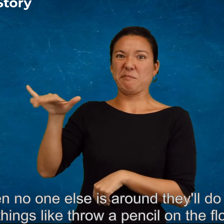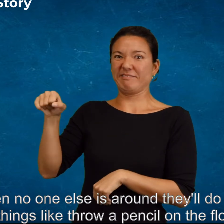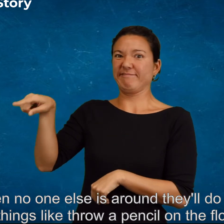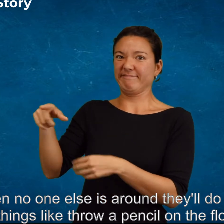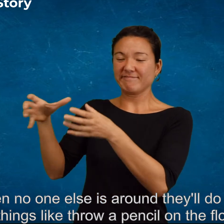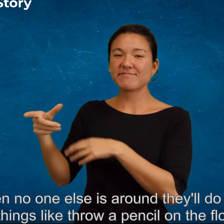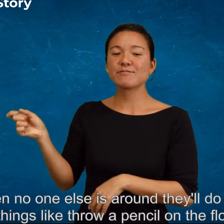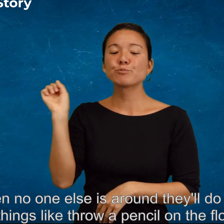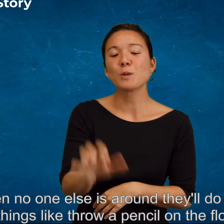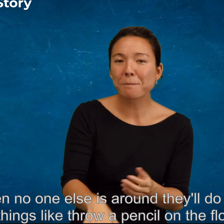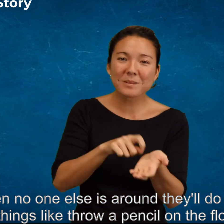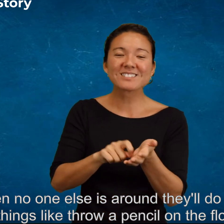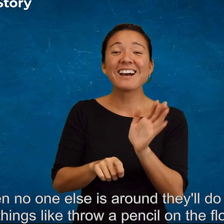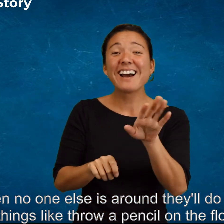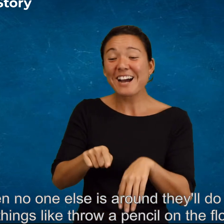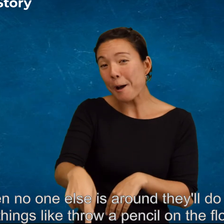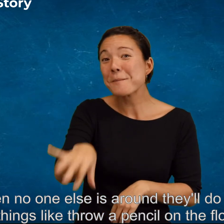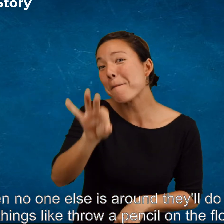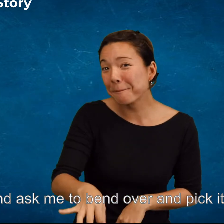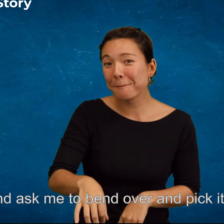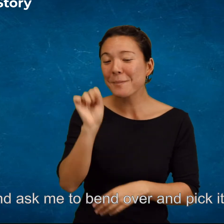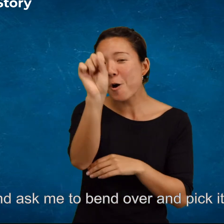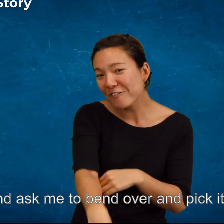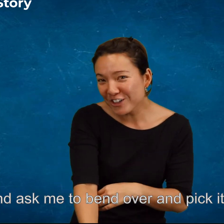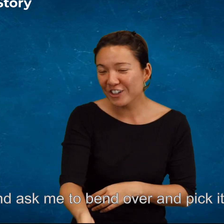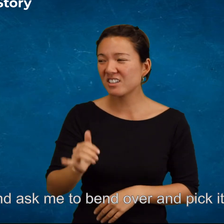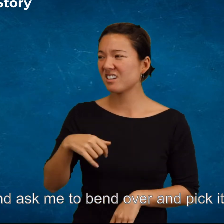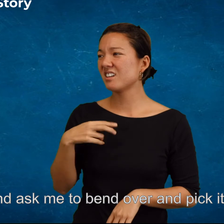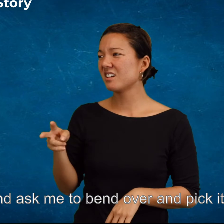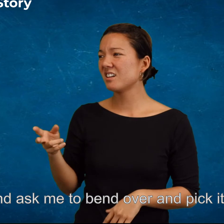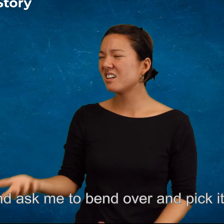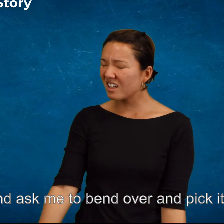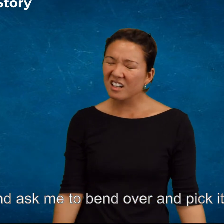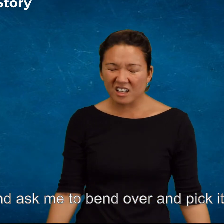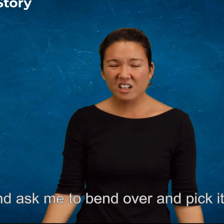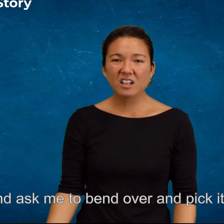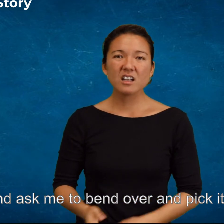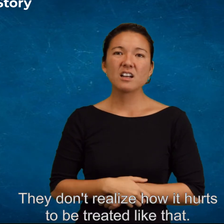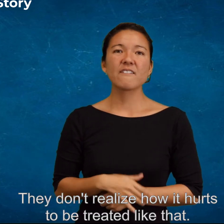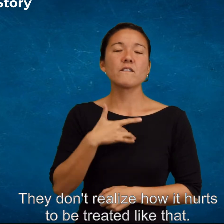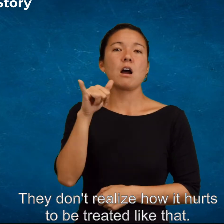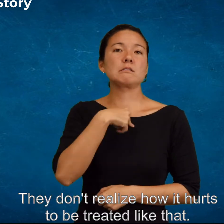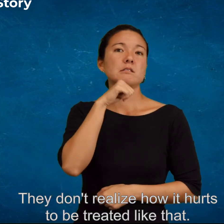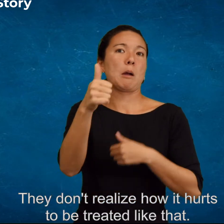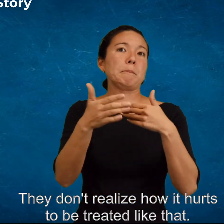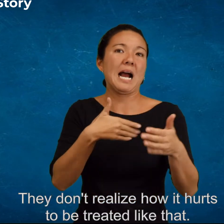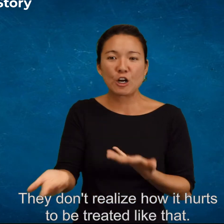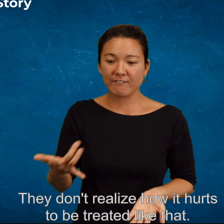do stupid things like throw a pencil on the floor and ask me to bend over and pick it up. They don't realize how it